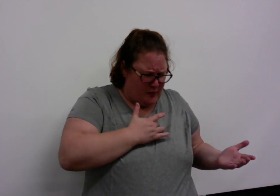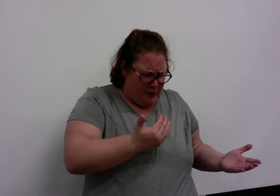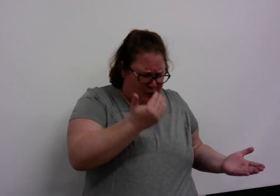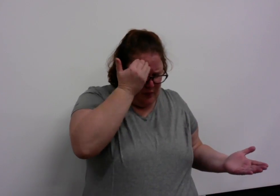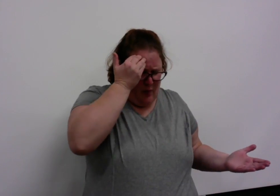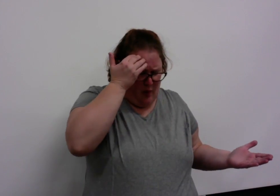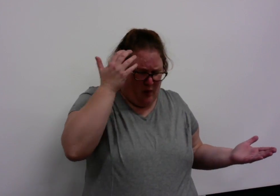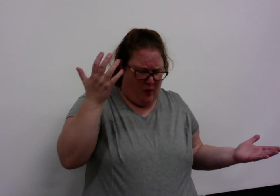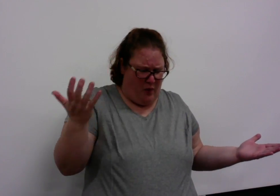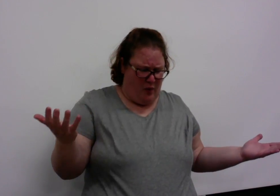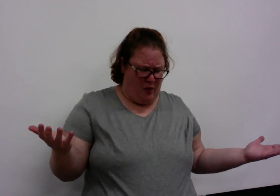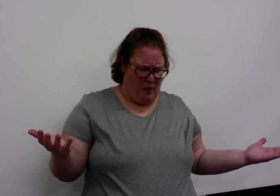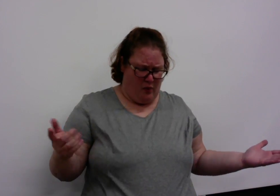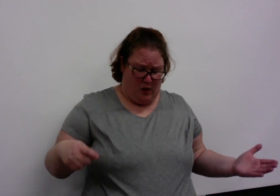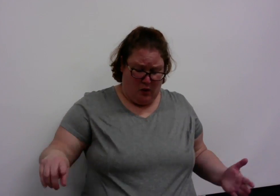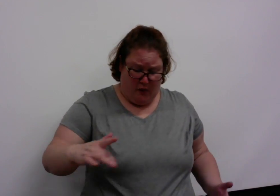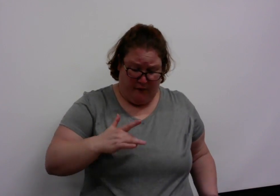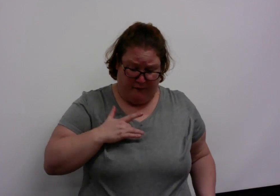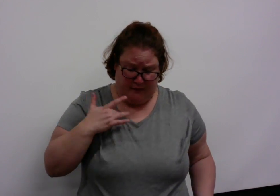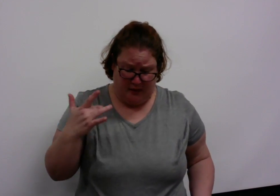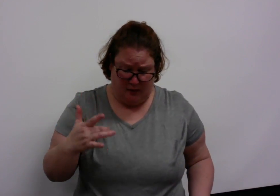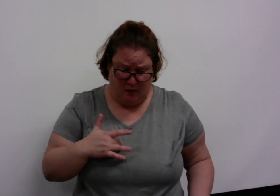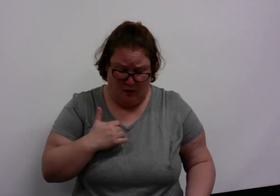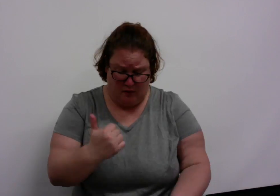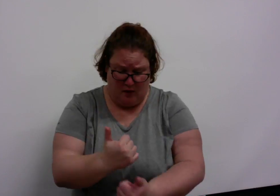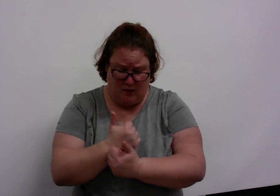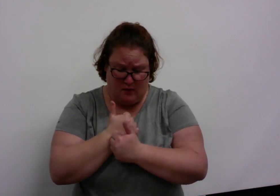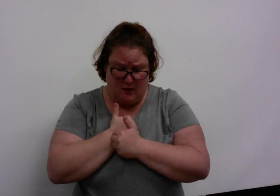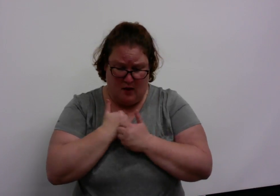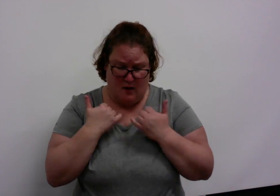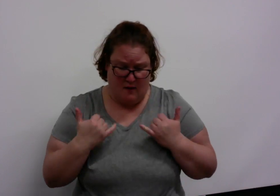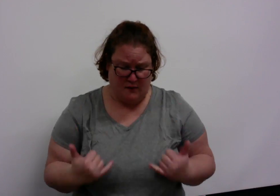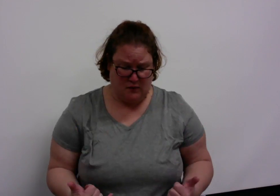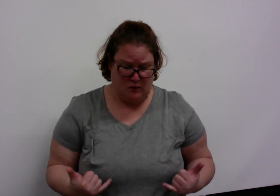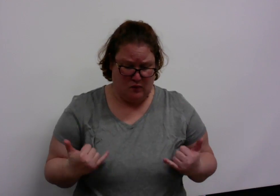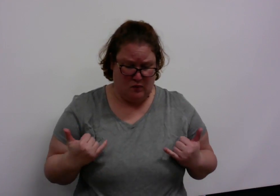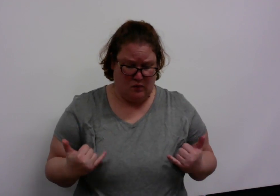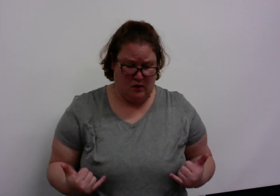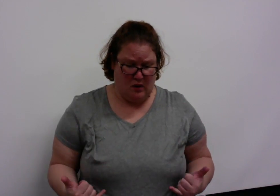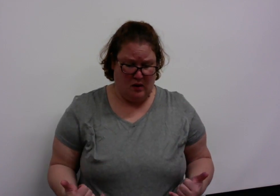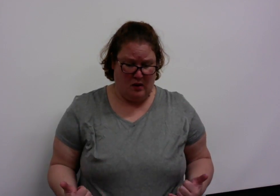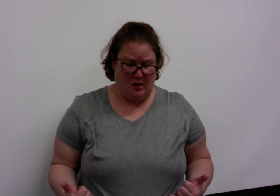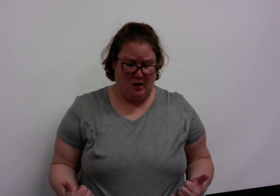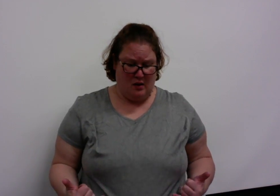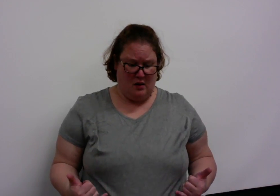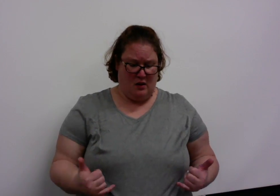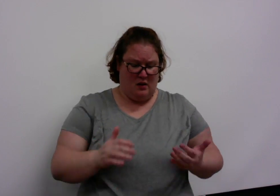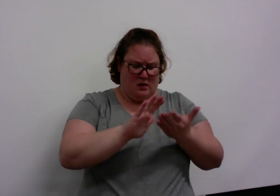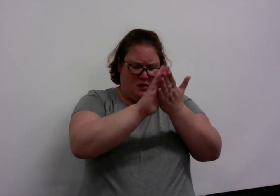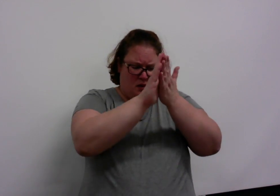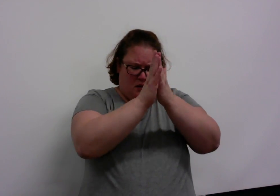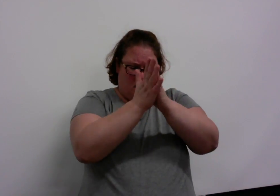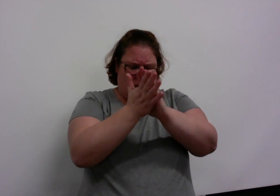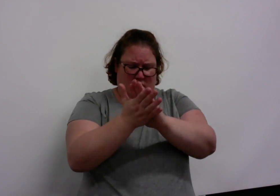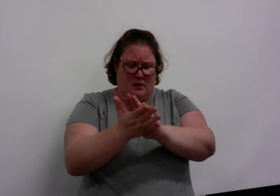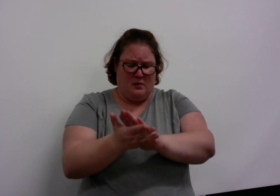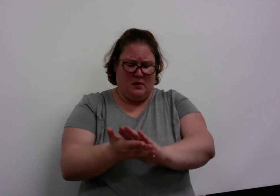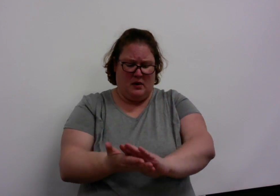Can you feel the love tonight, the